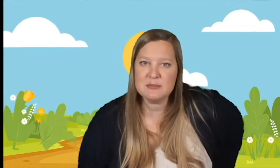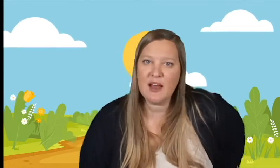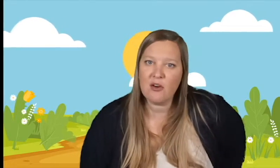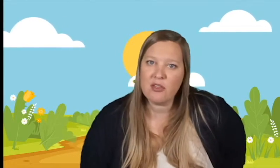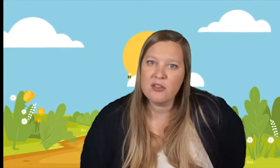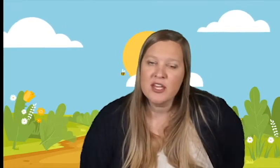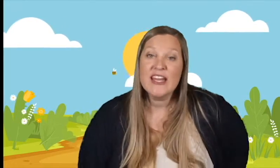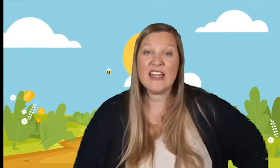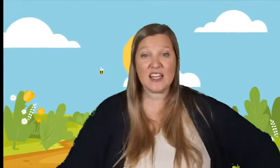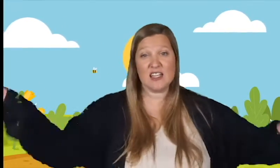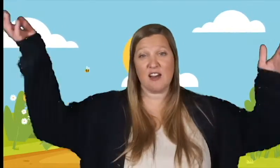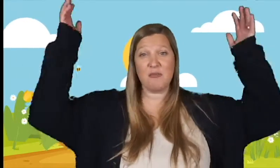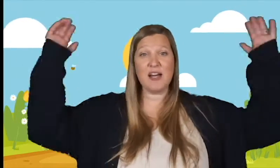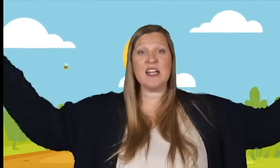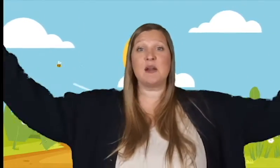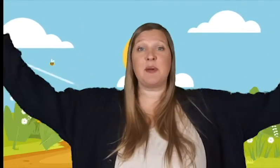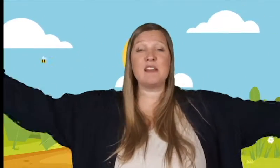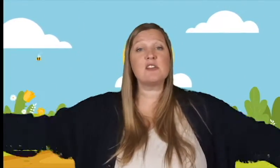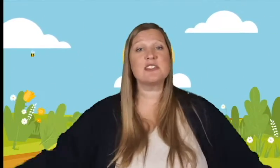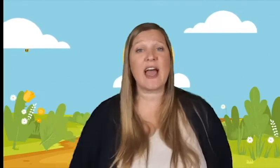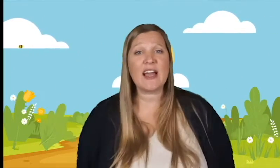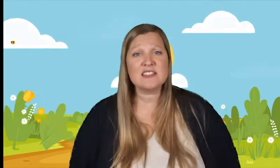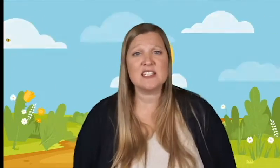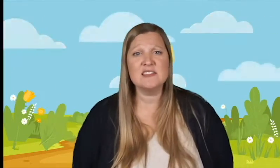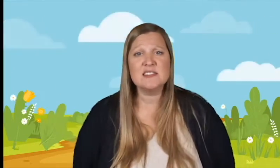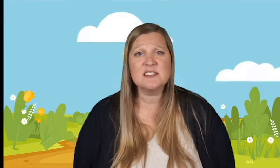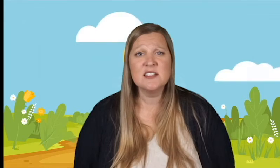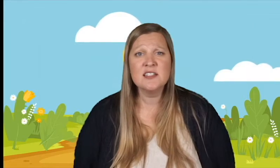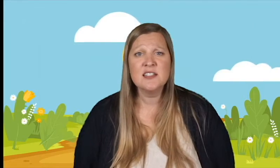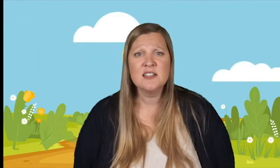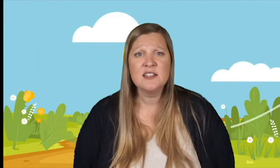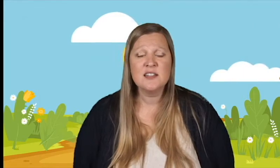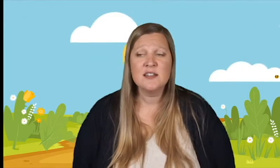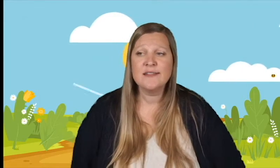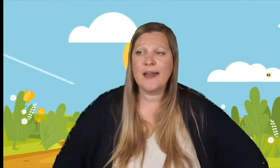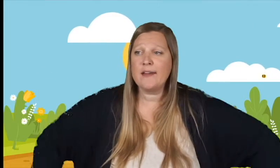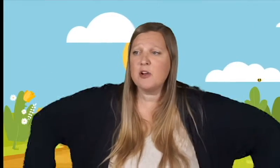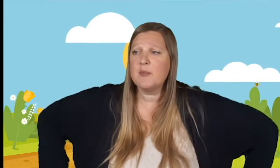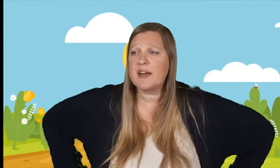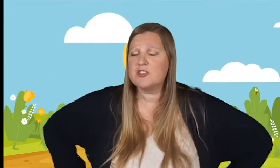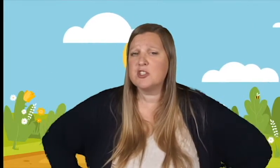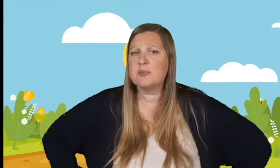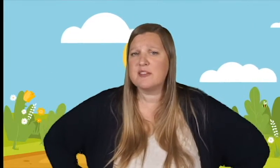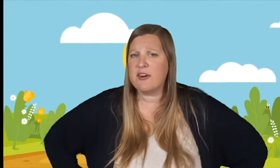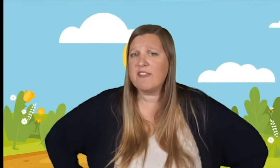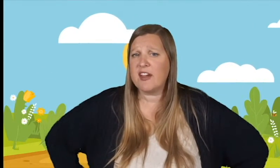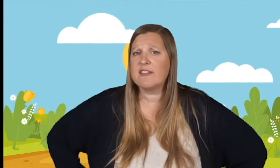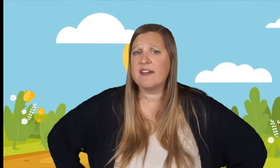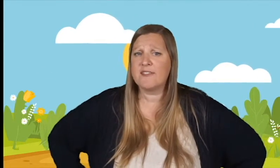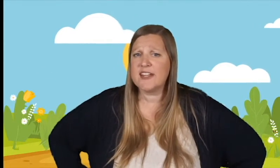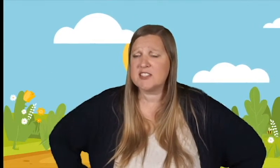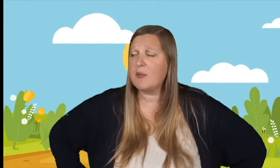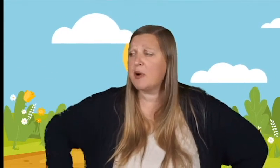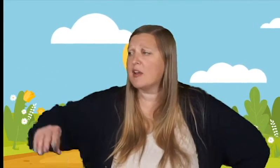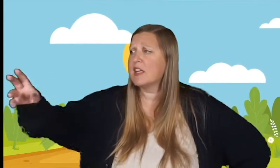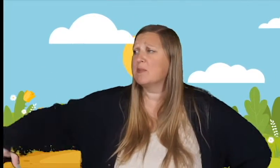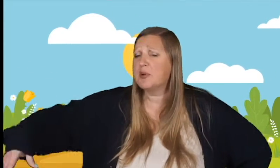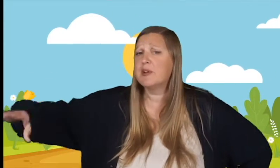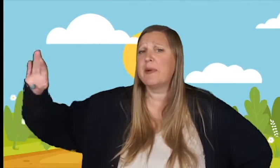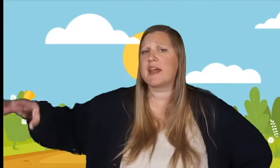mouth. He had enough money to pay their taxes. I don't know about you, but if I found that fish, I'd probably keep putting him back